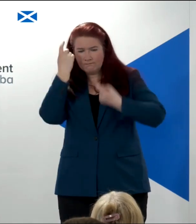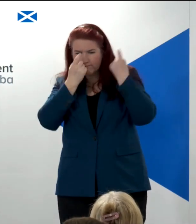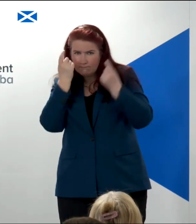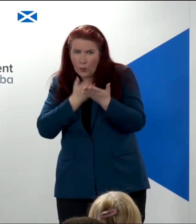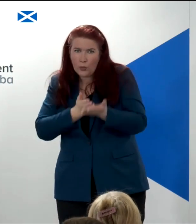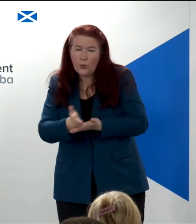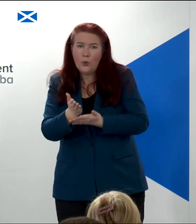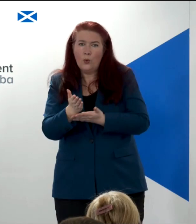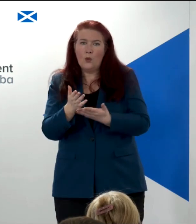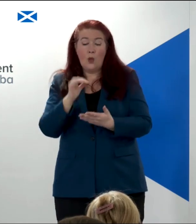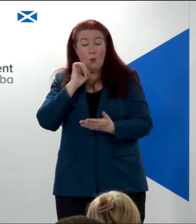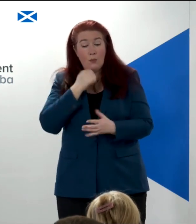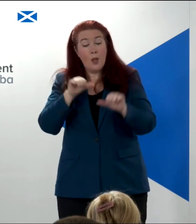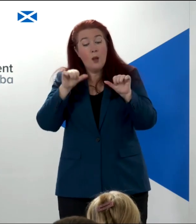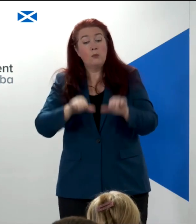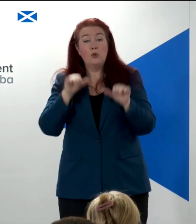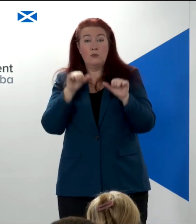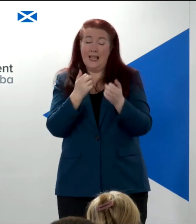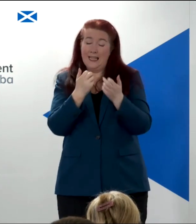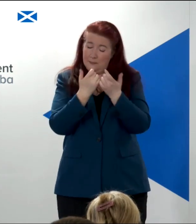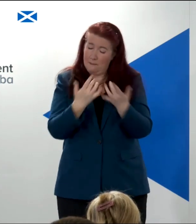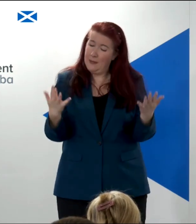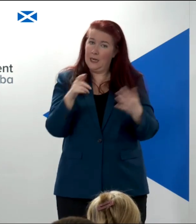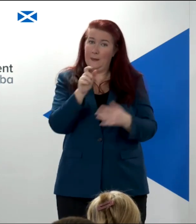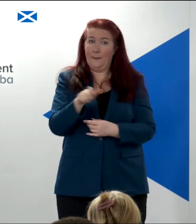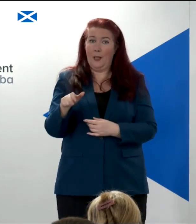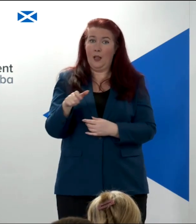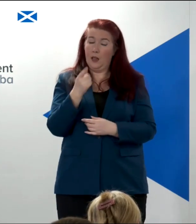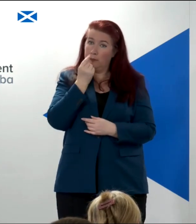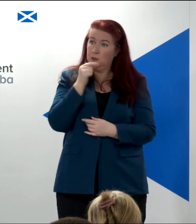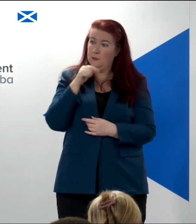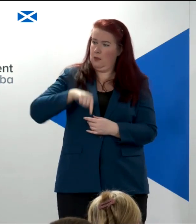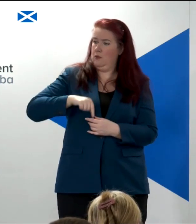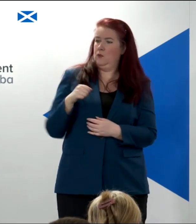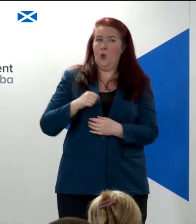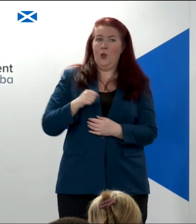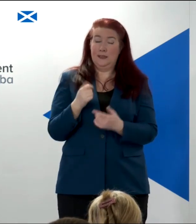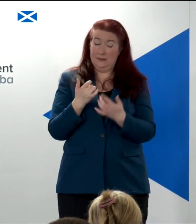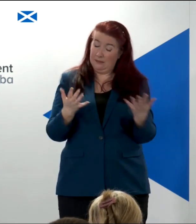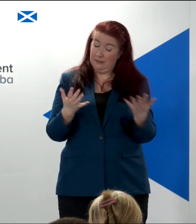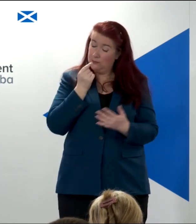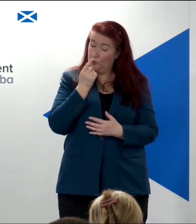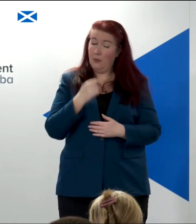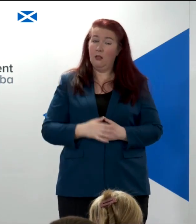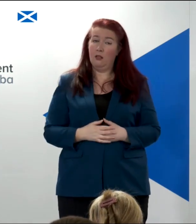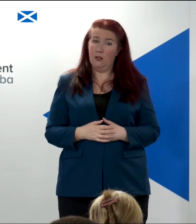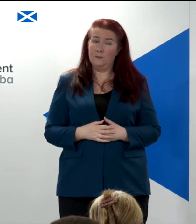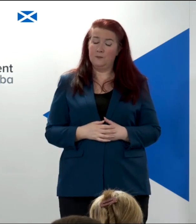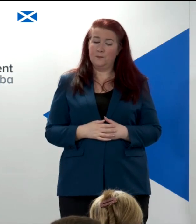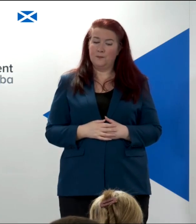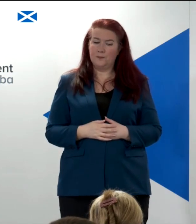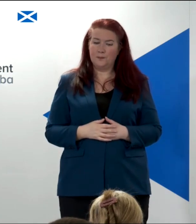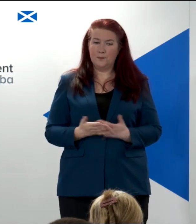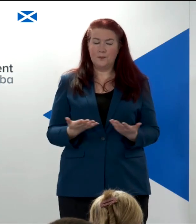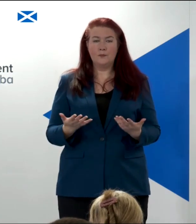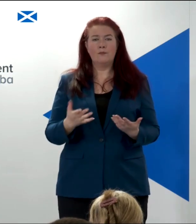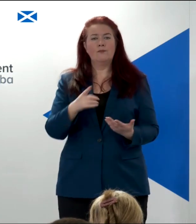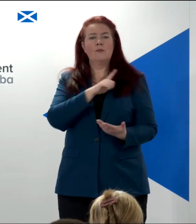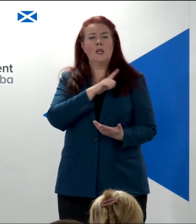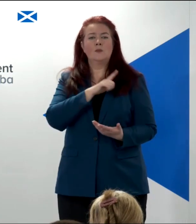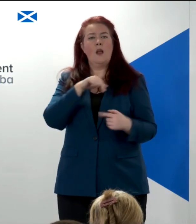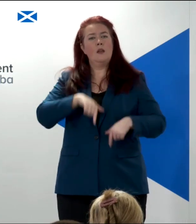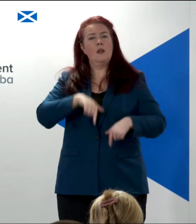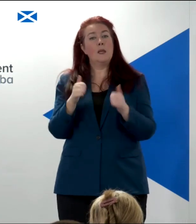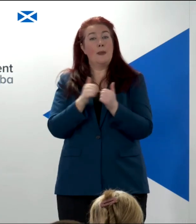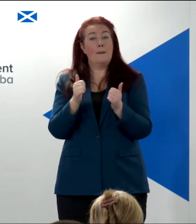it should be approved by as many people in Scotland as is possible. Because of that, this paper